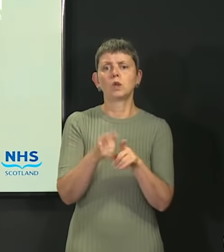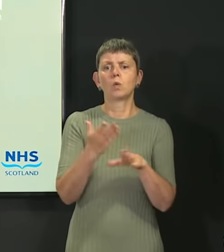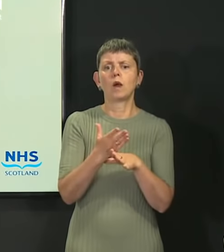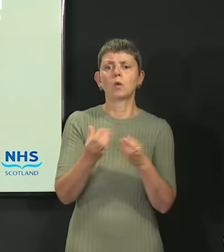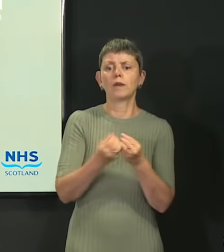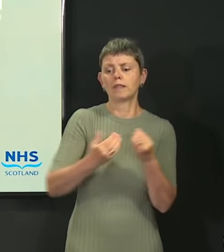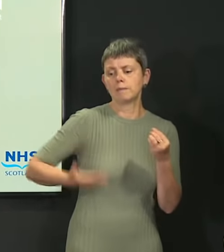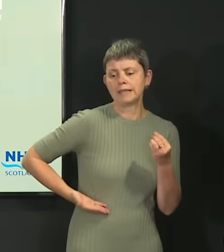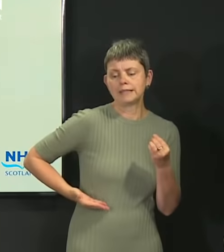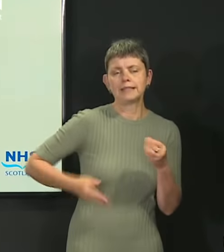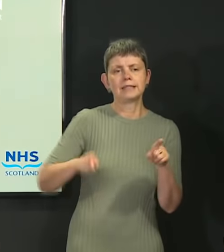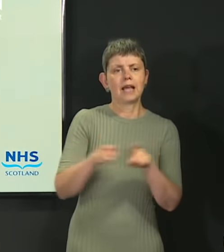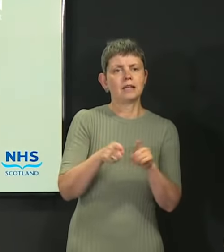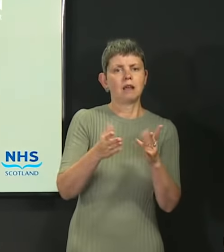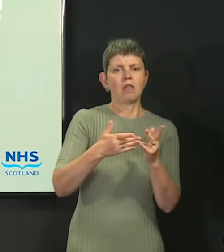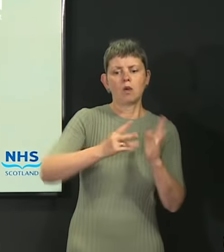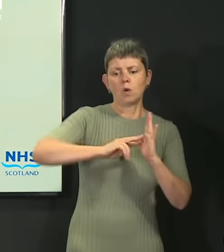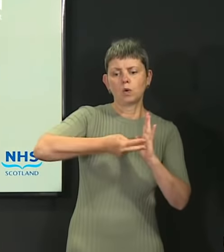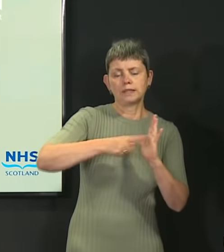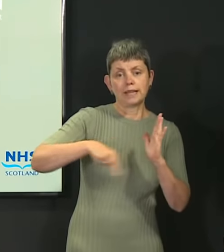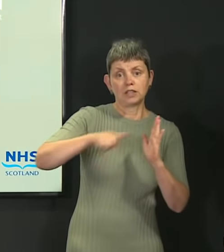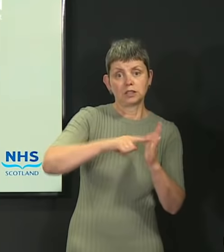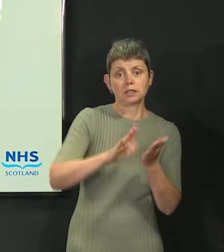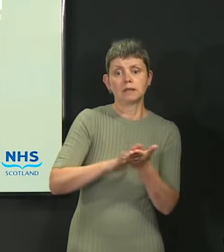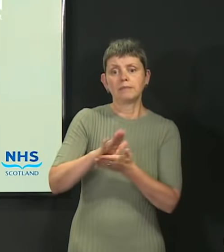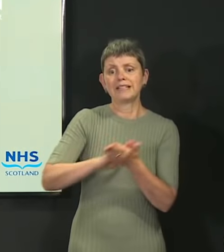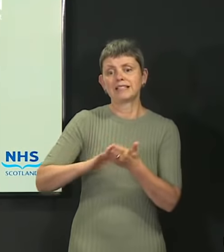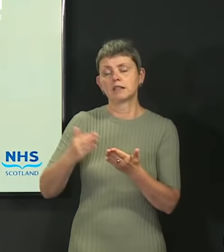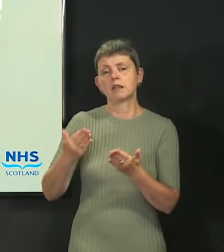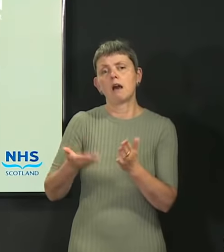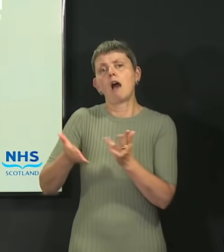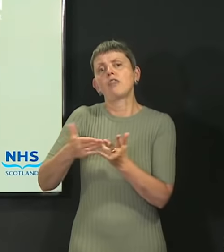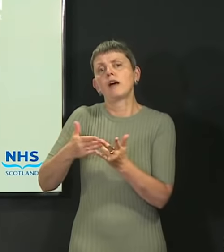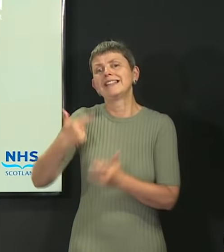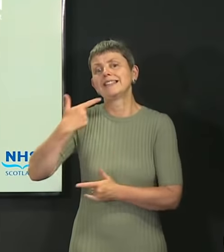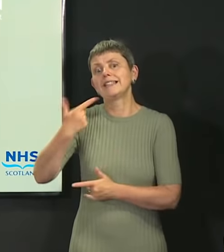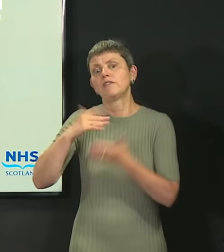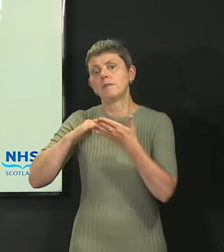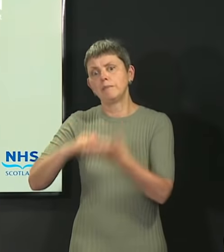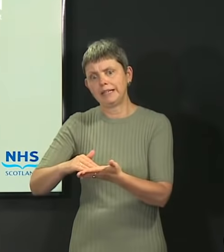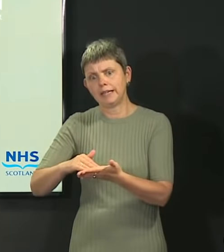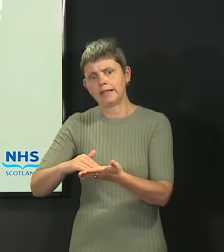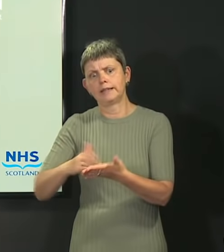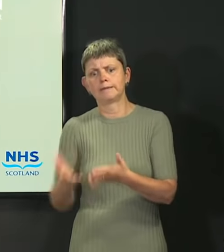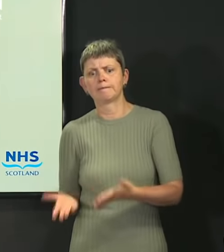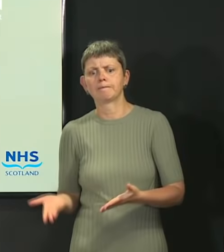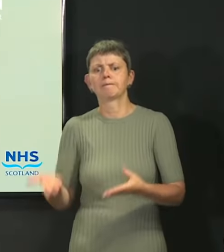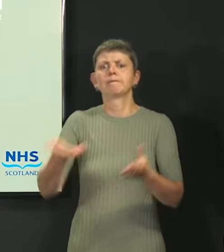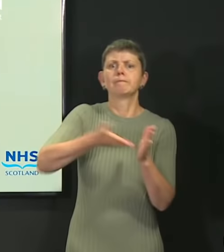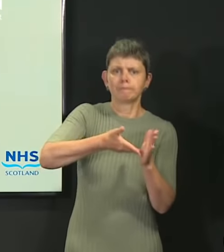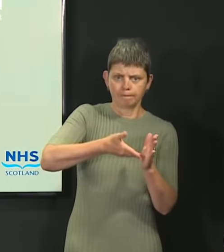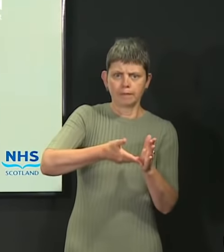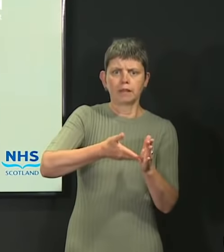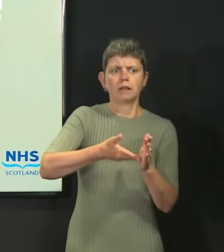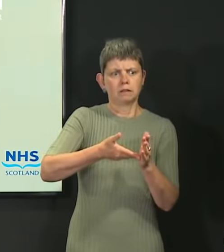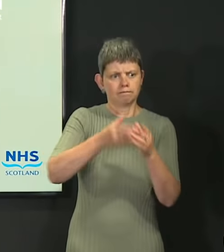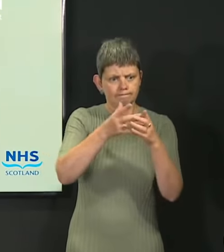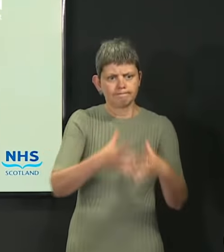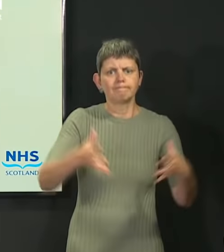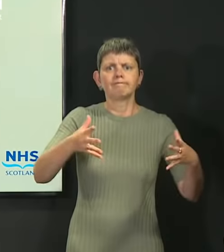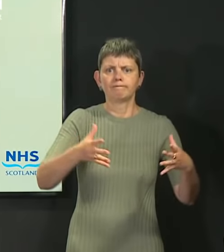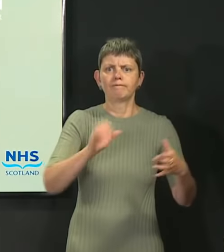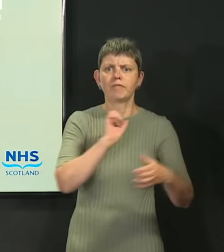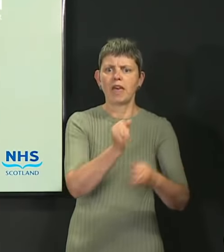stakeholders to ensure the further £7 million builds on the success of this fund and expands the opportunities for business